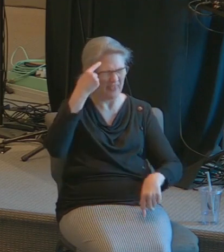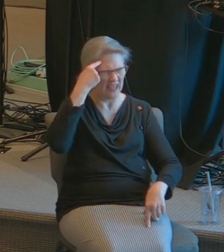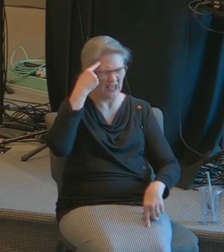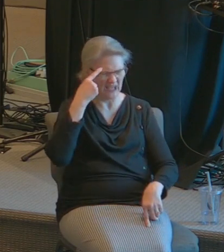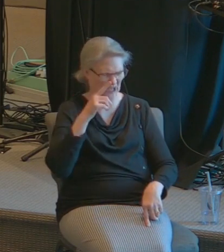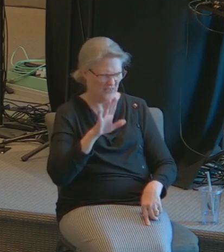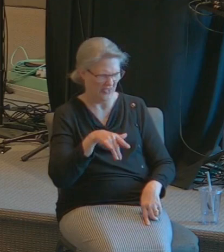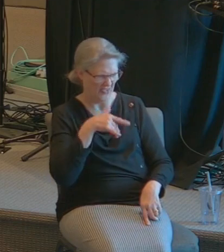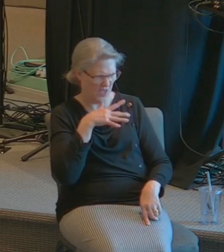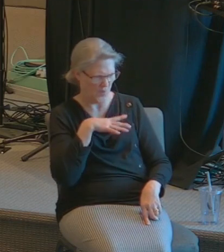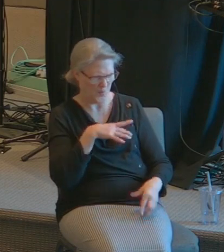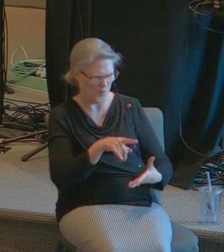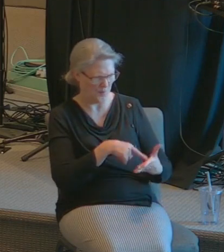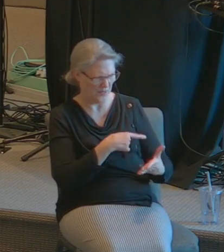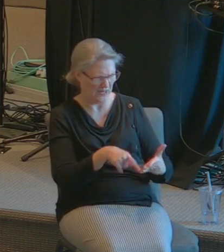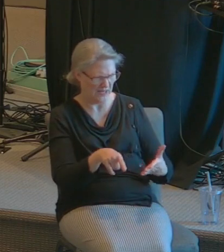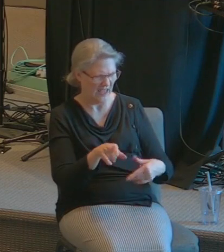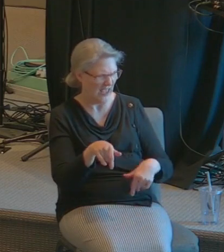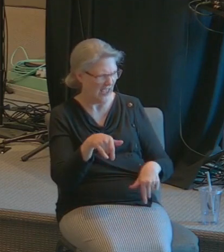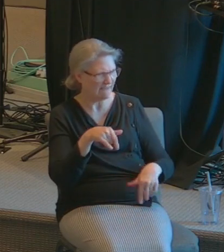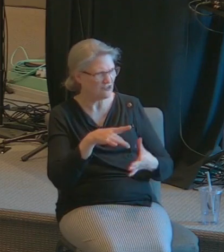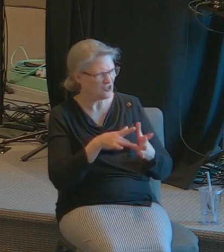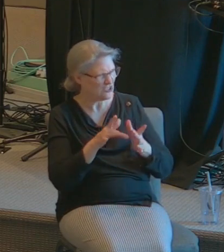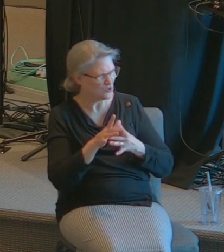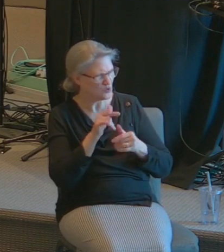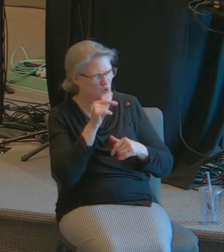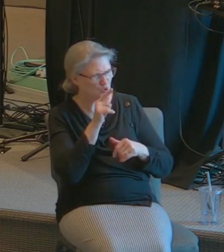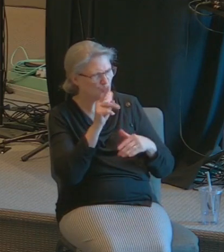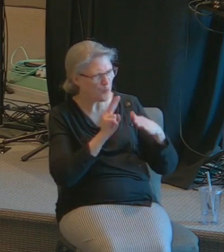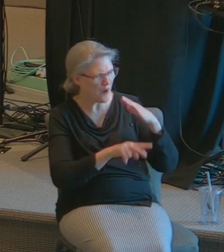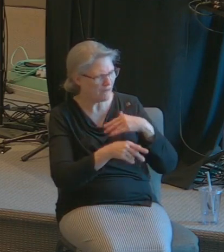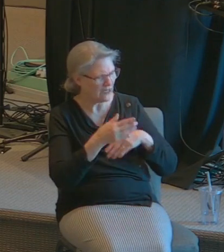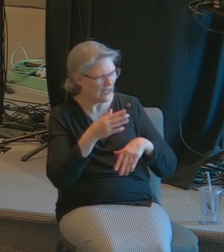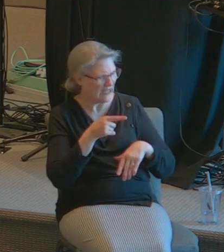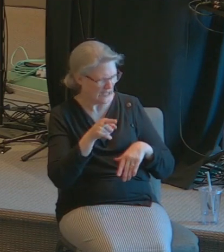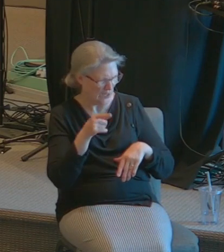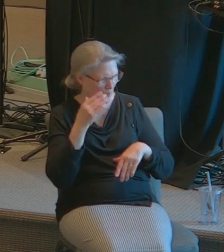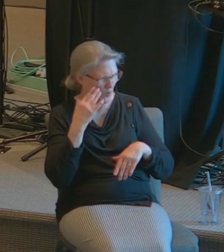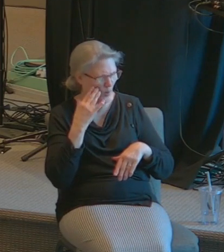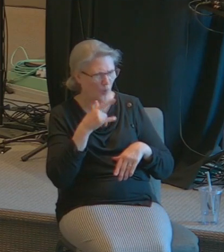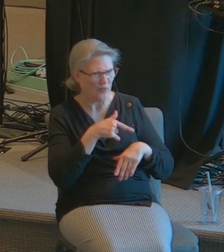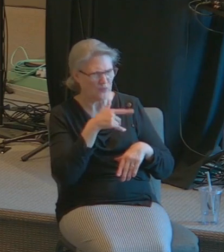and said if this man was a prophet he would know that she's a sinner